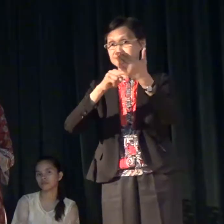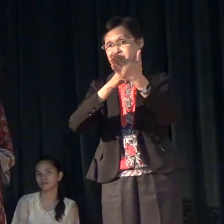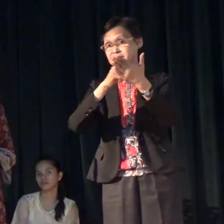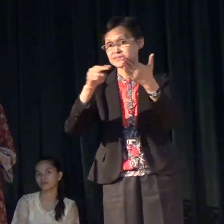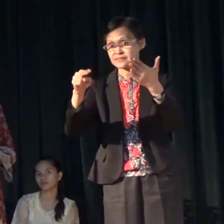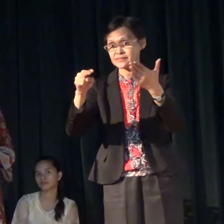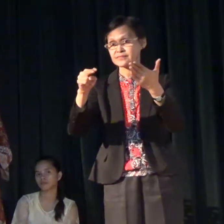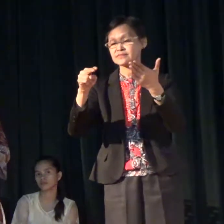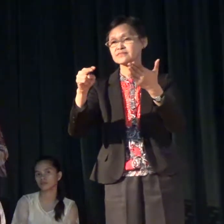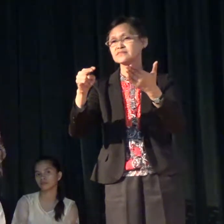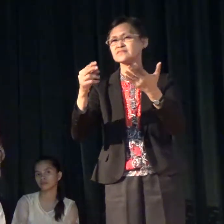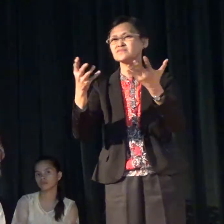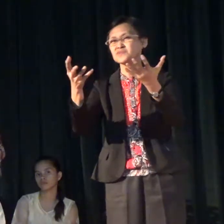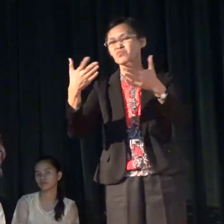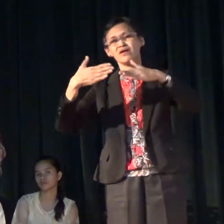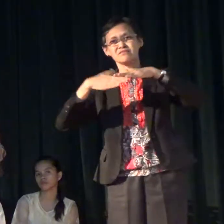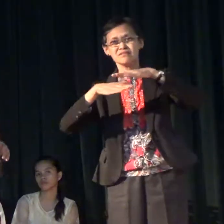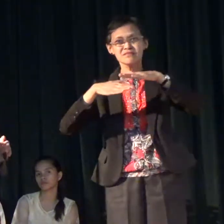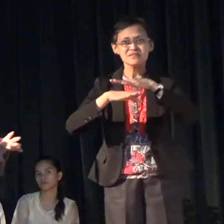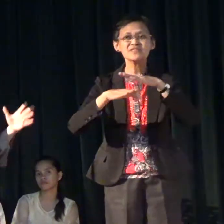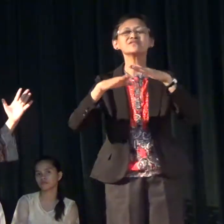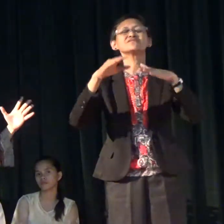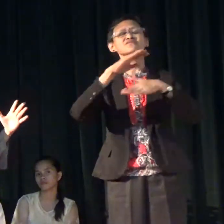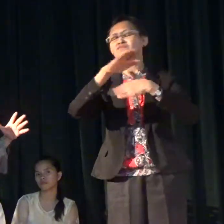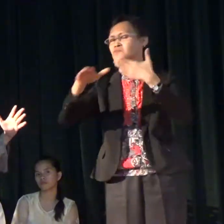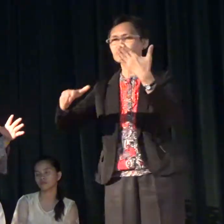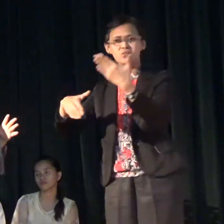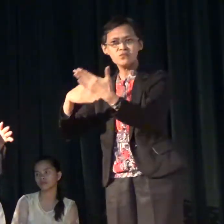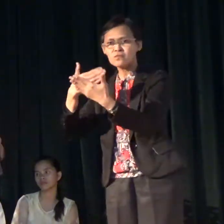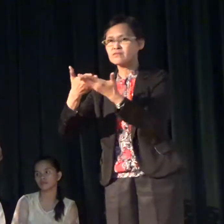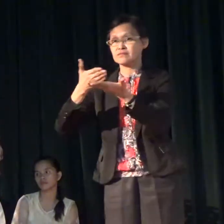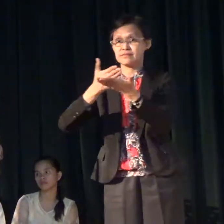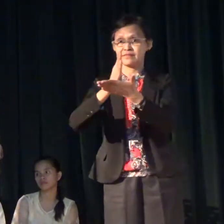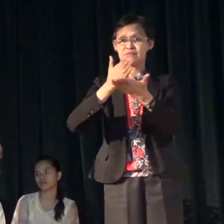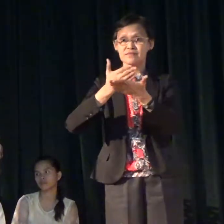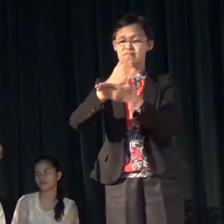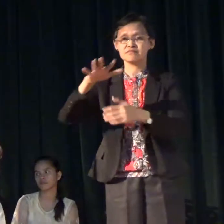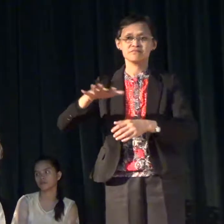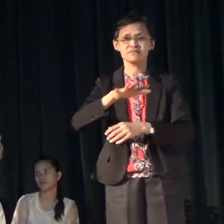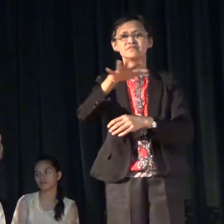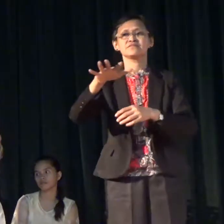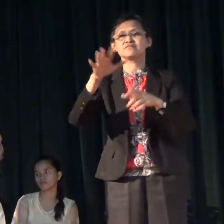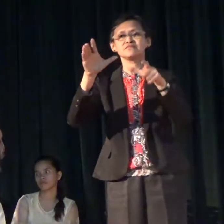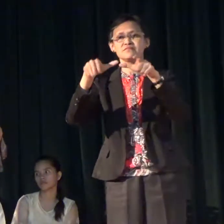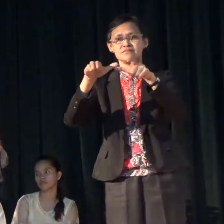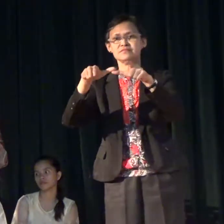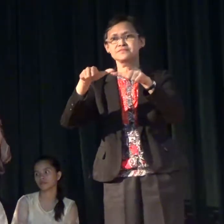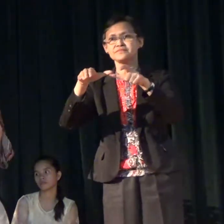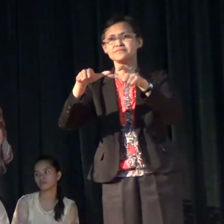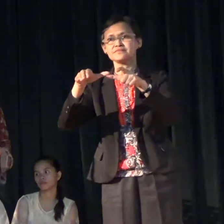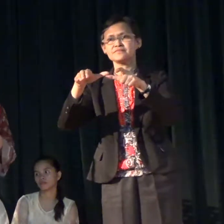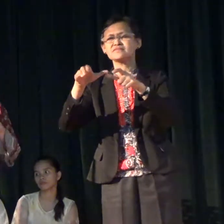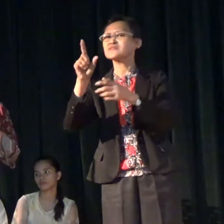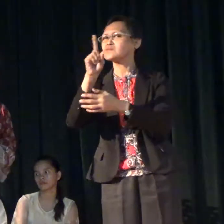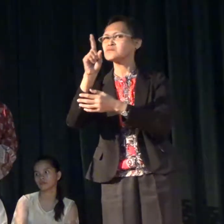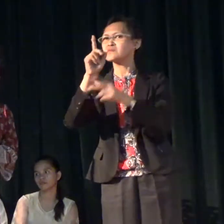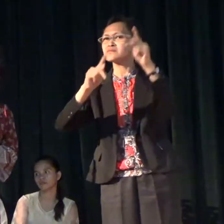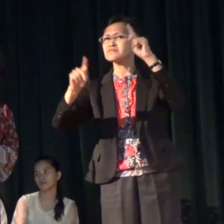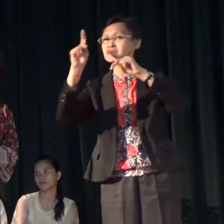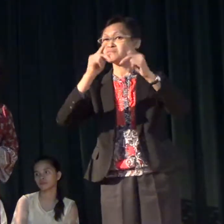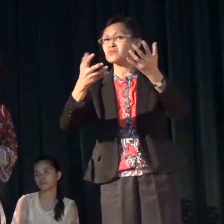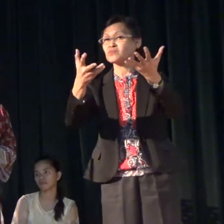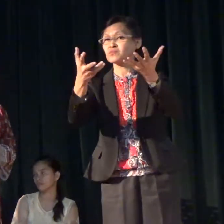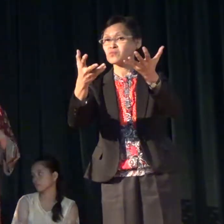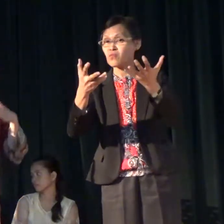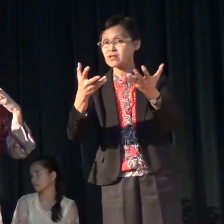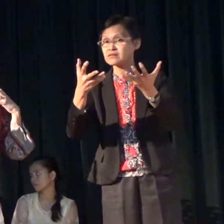reasonable accommodations and all rights of persons disabilities what people want